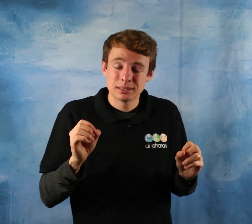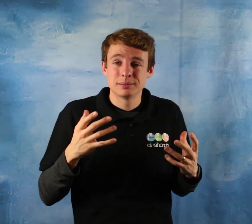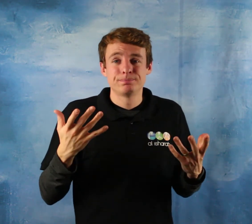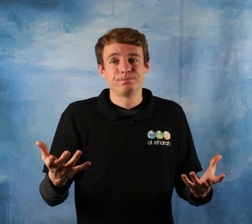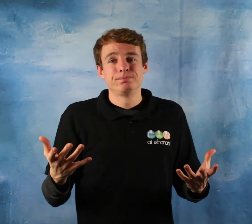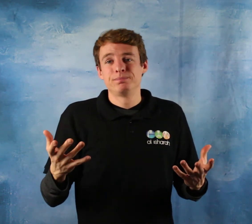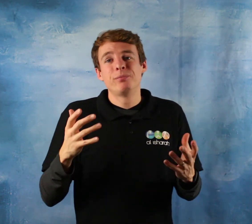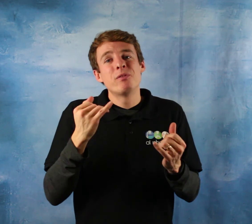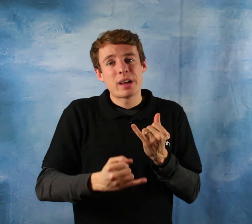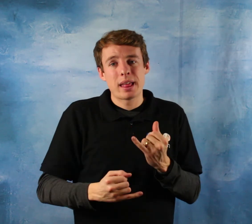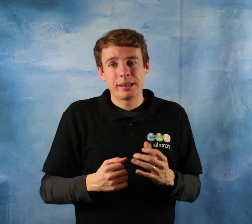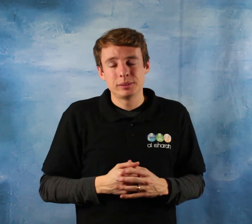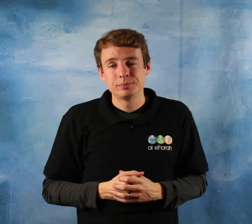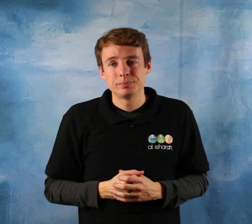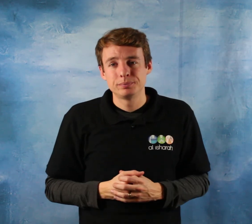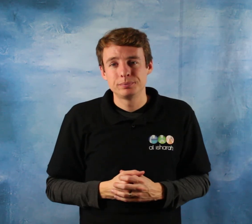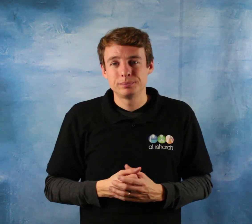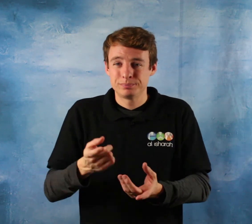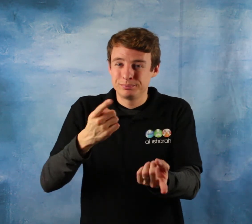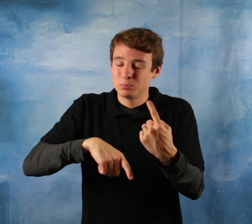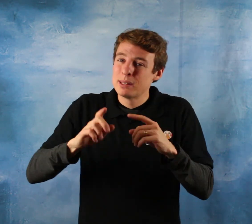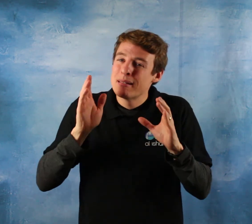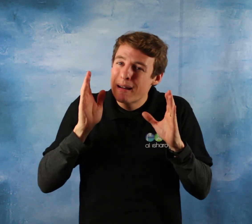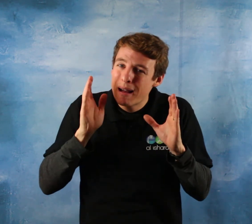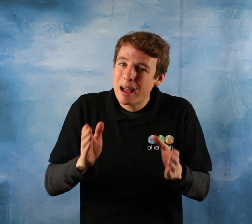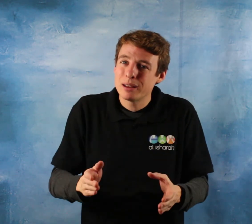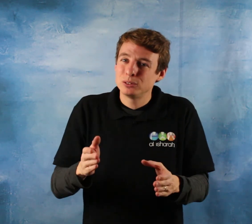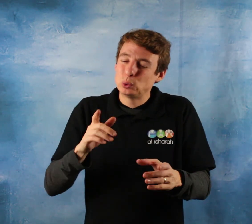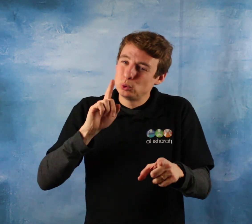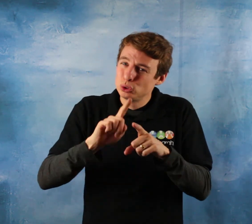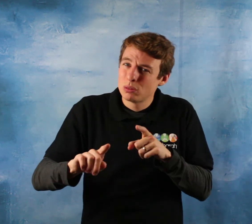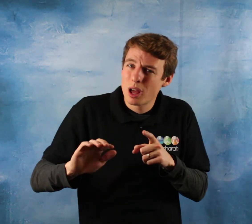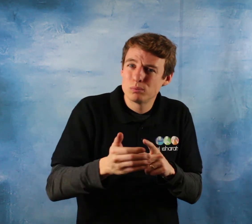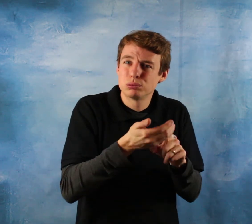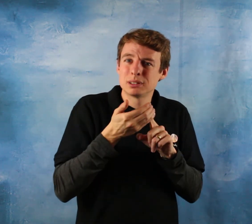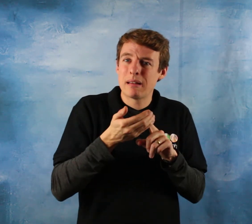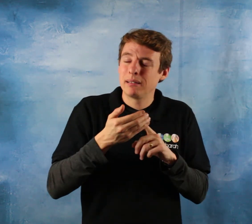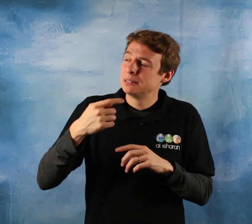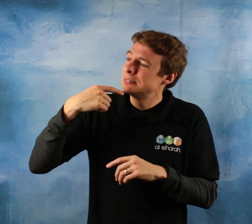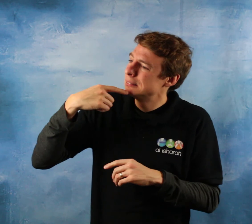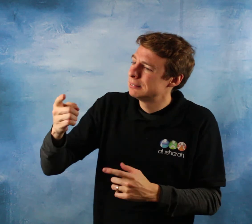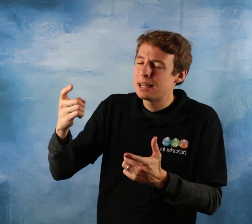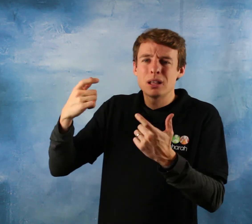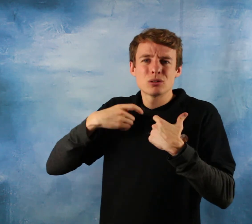protection and security no innocent woman should ever be subjugated to humiliation